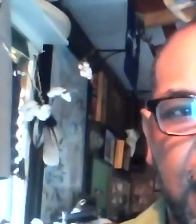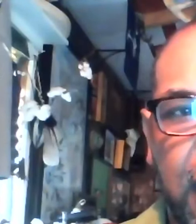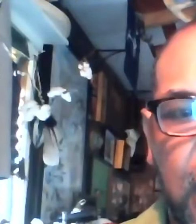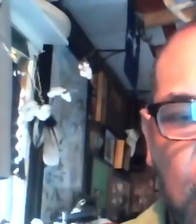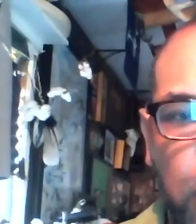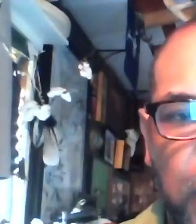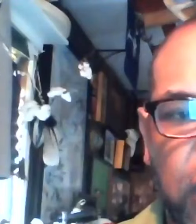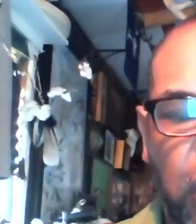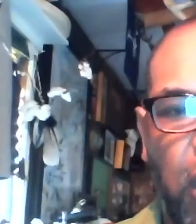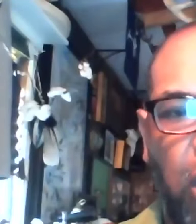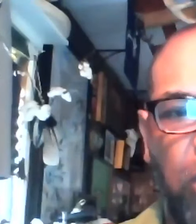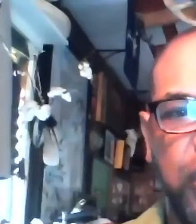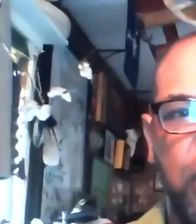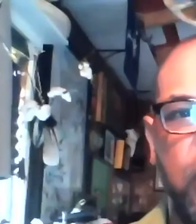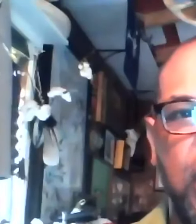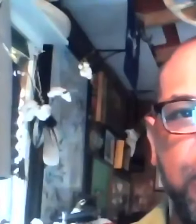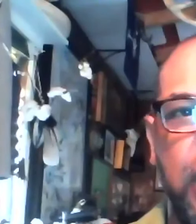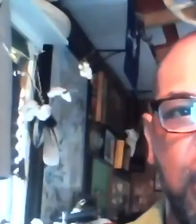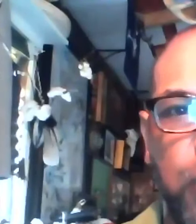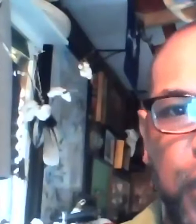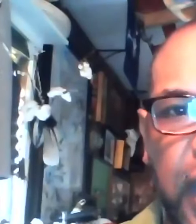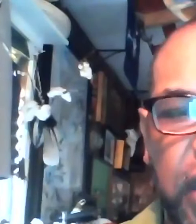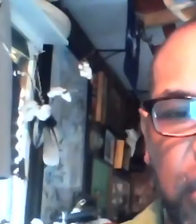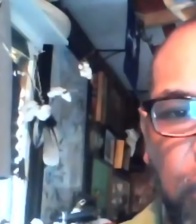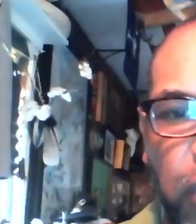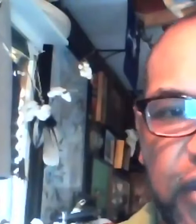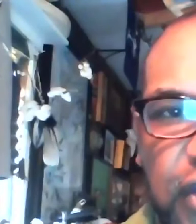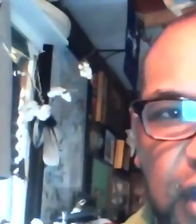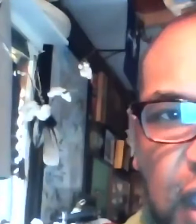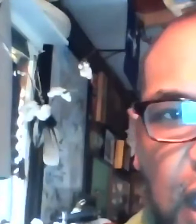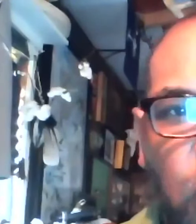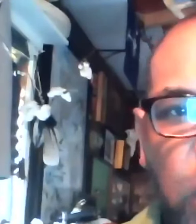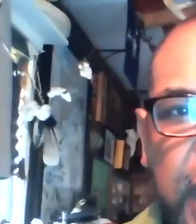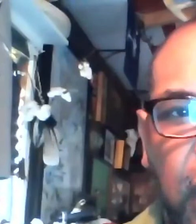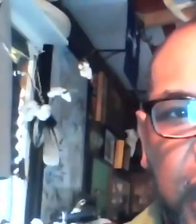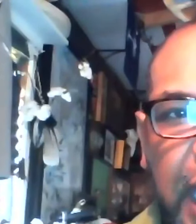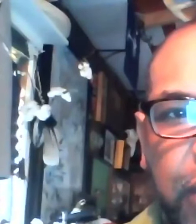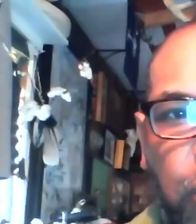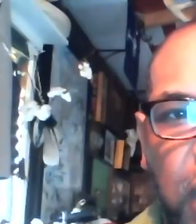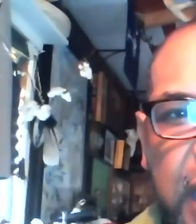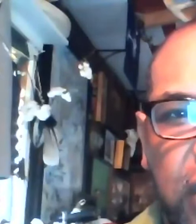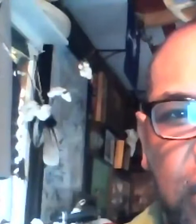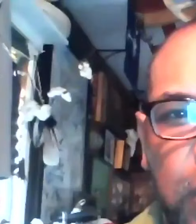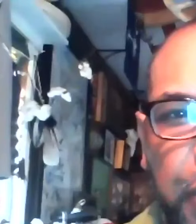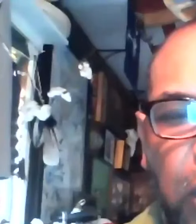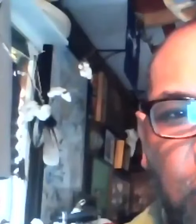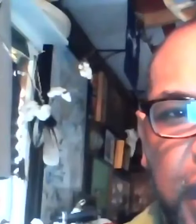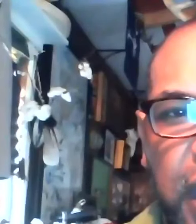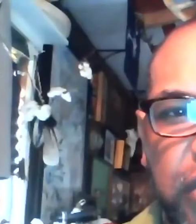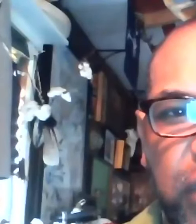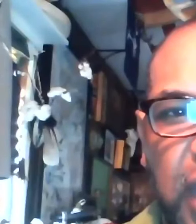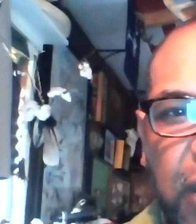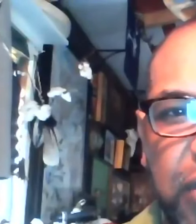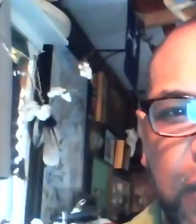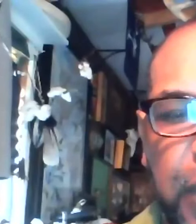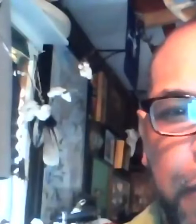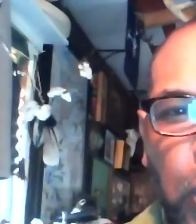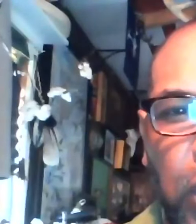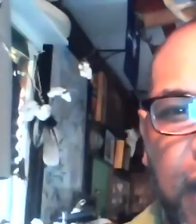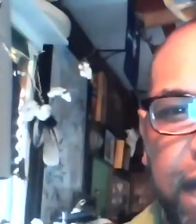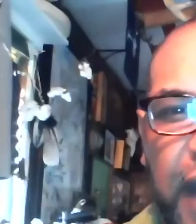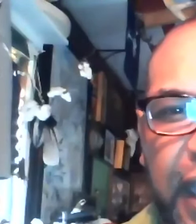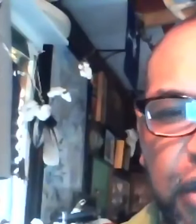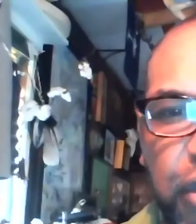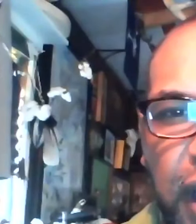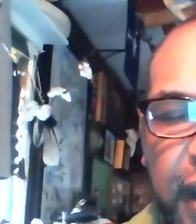that humans are also subject to predation risk. We can look at rates per 100,000